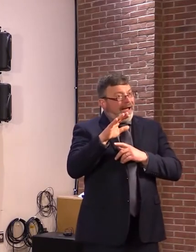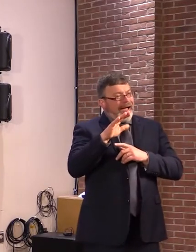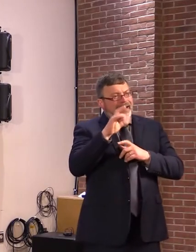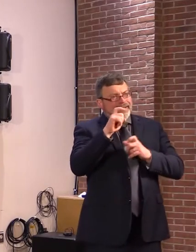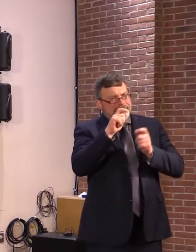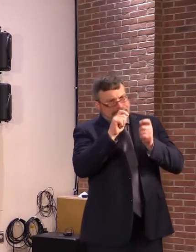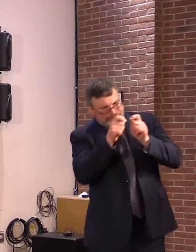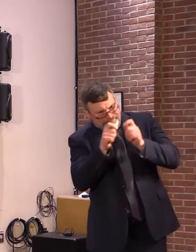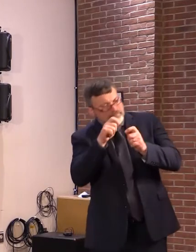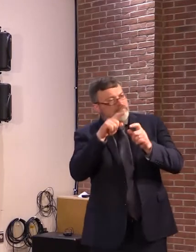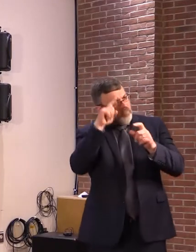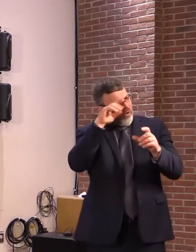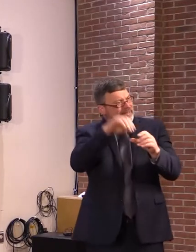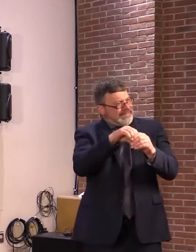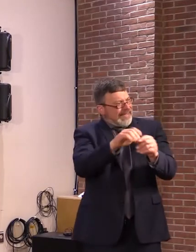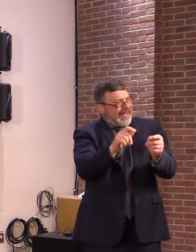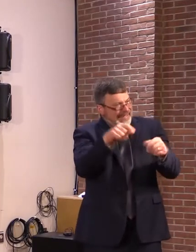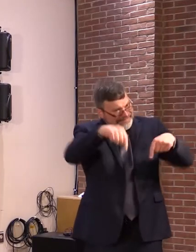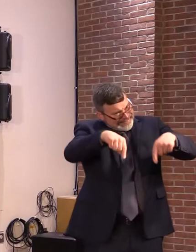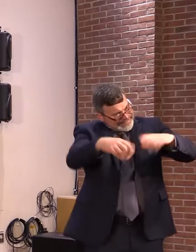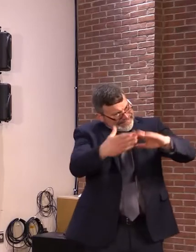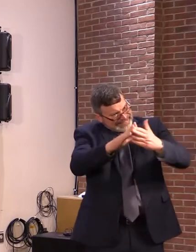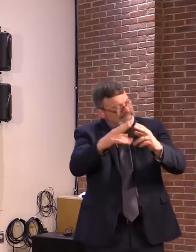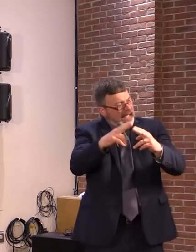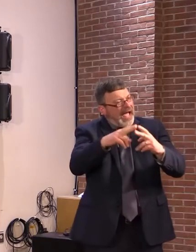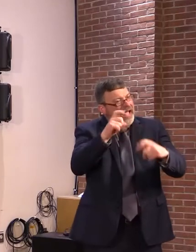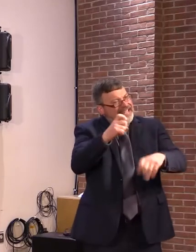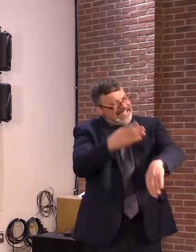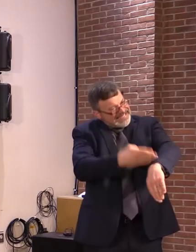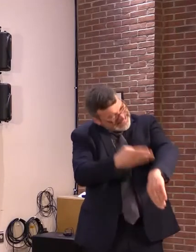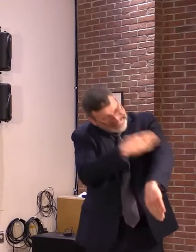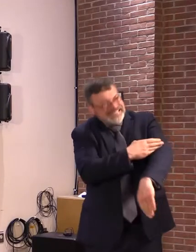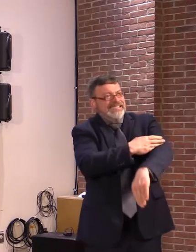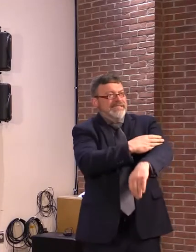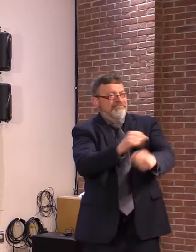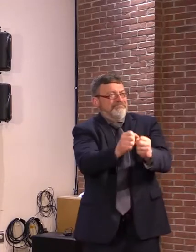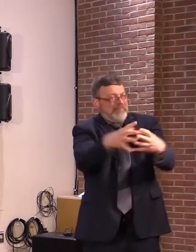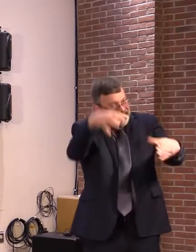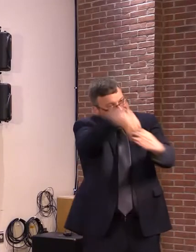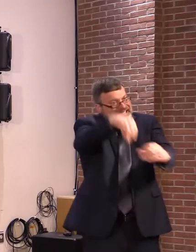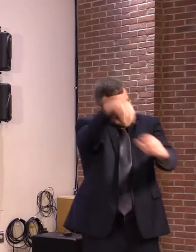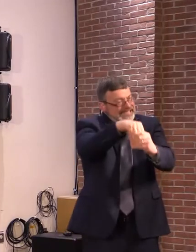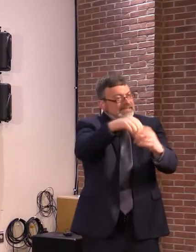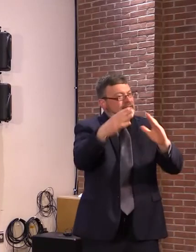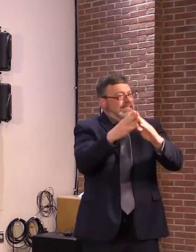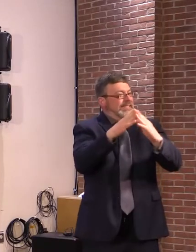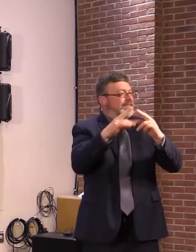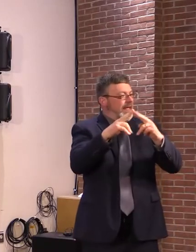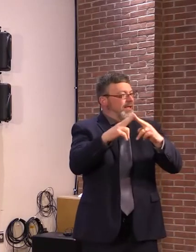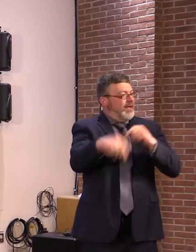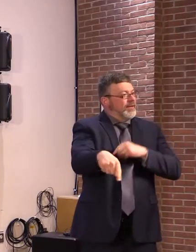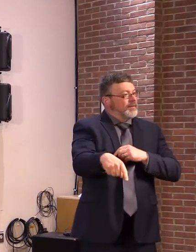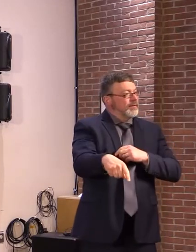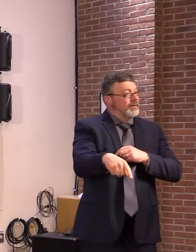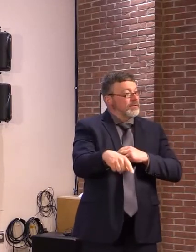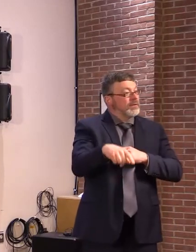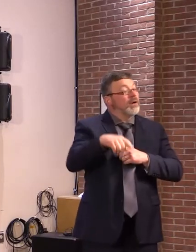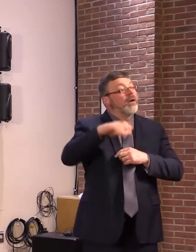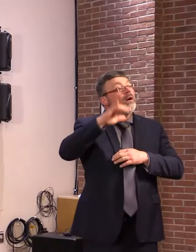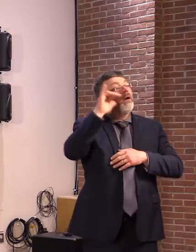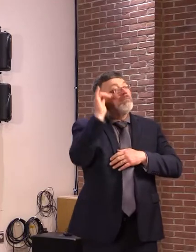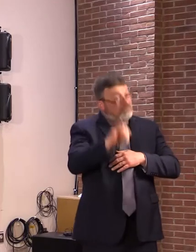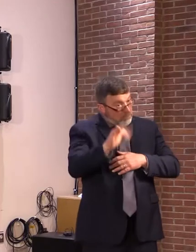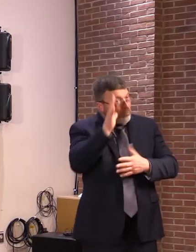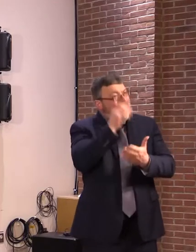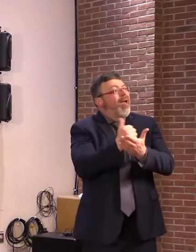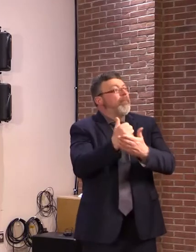good progress and will help address the housing shortage, including new municipal planning grants for members to change their zoning laws